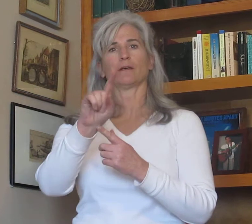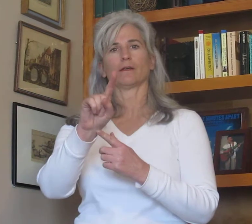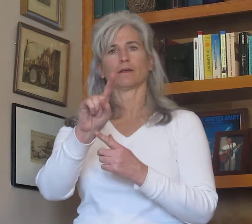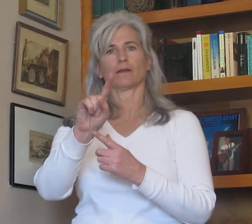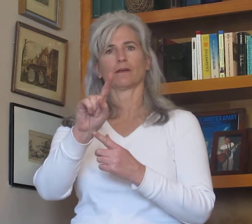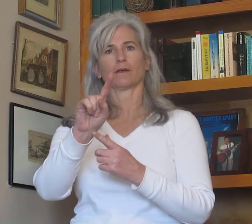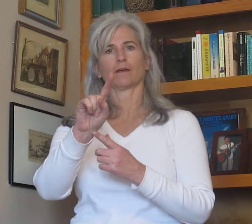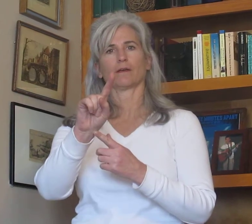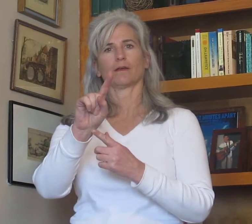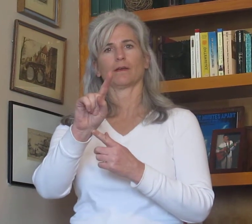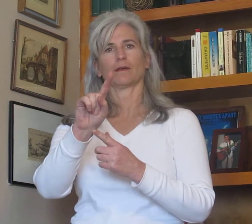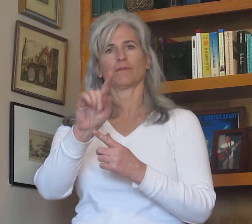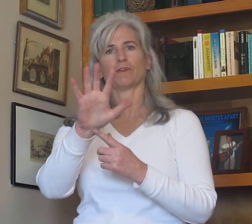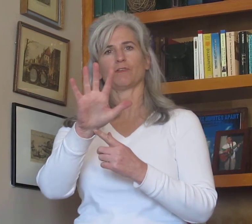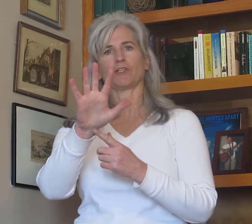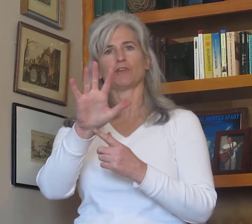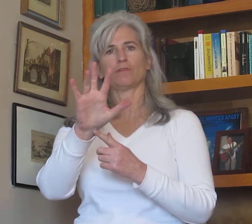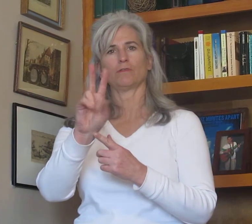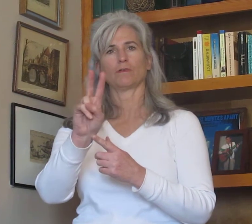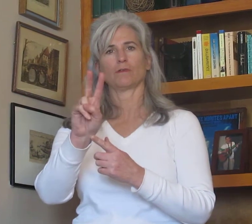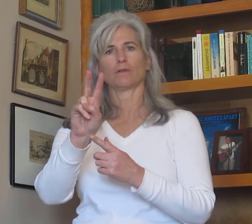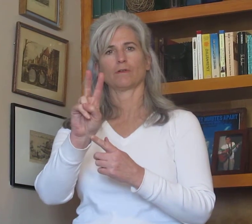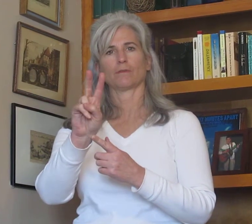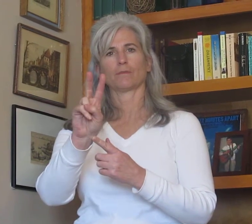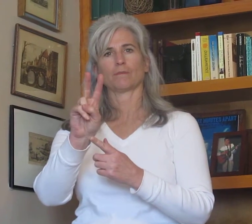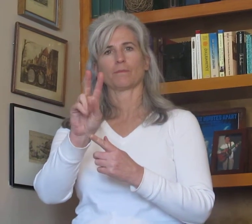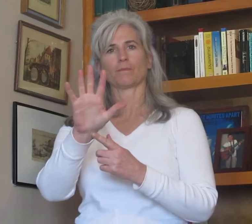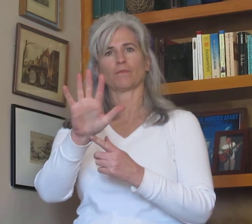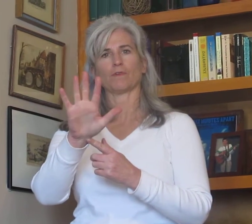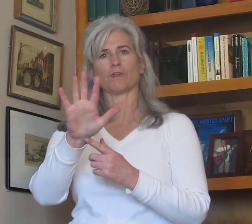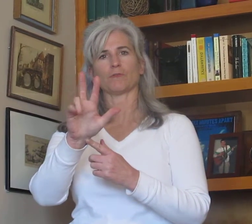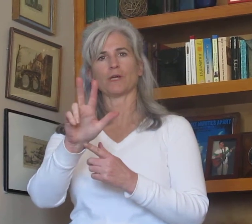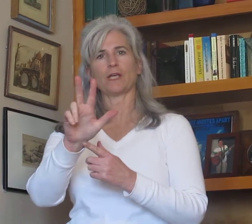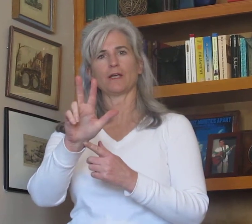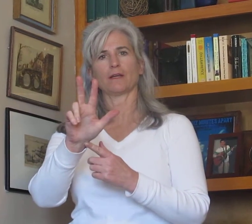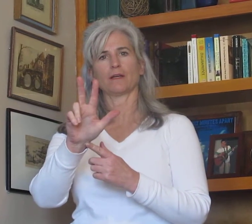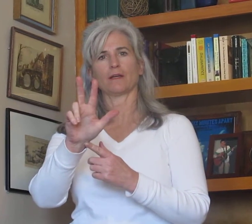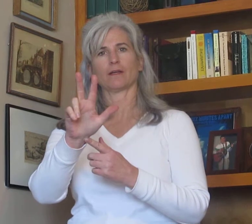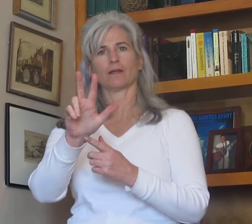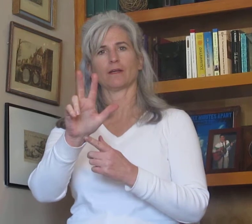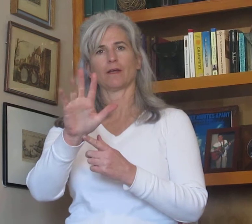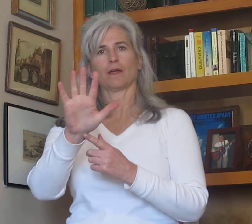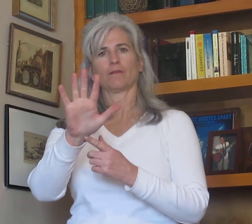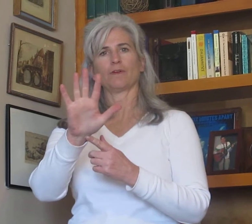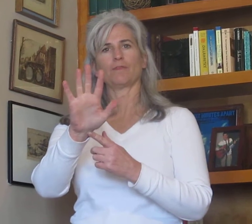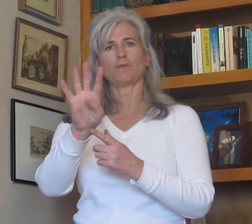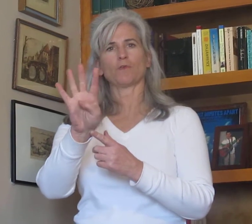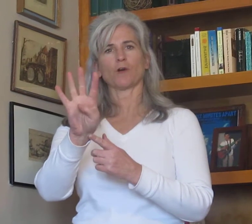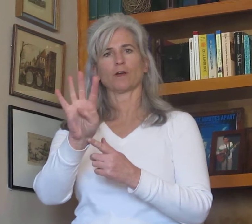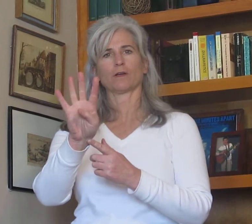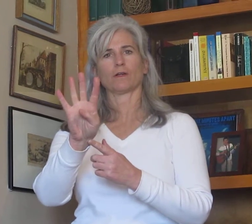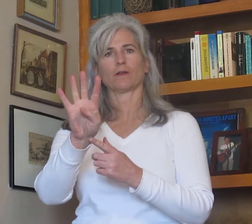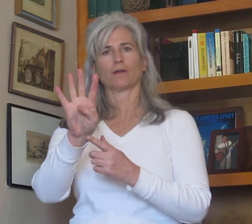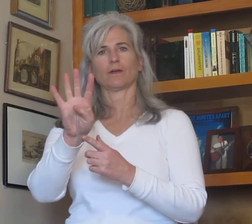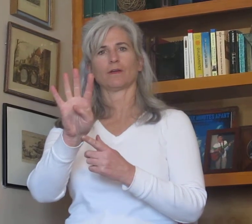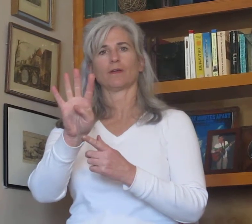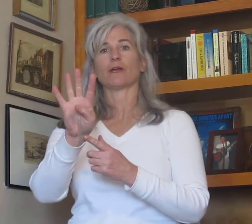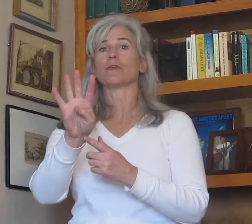52, 53, 54, and then